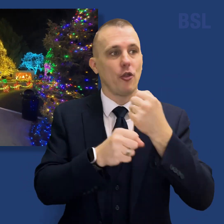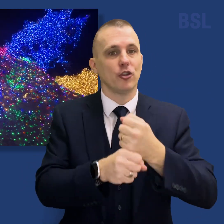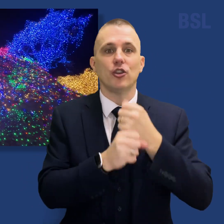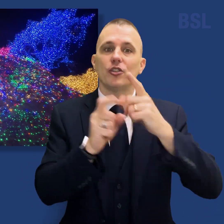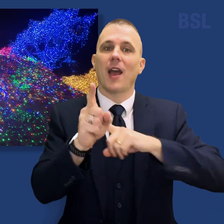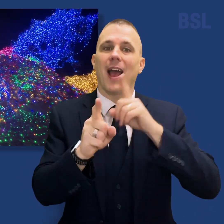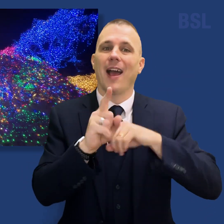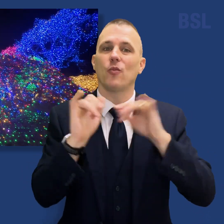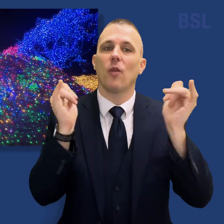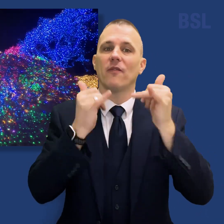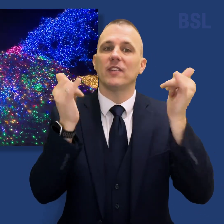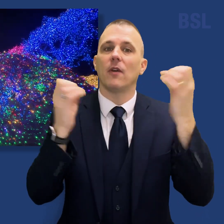annual festival of lights.